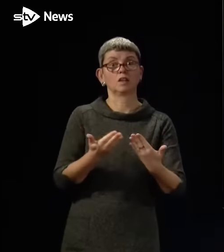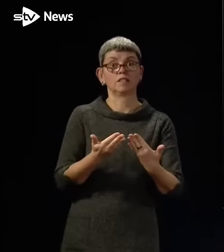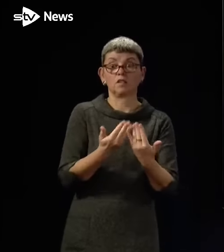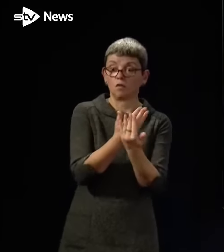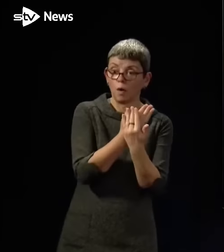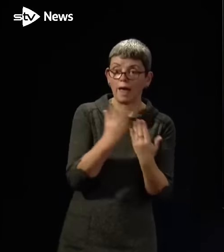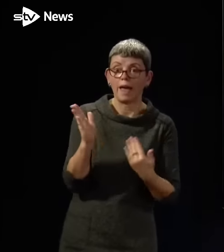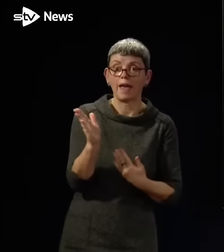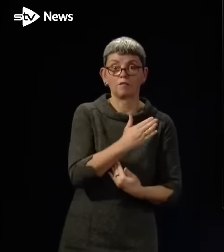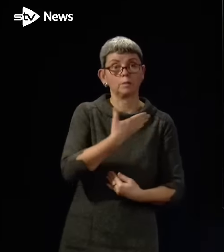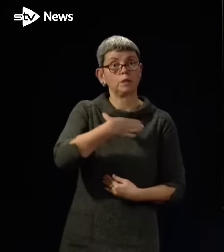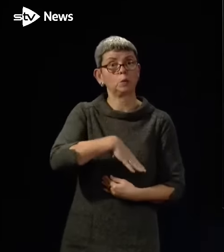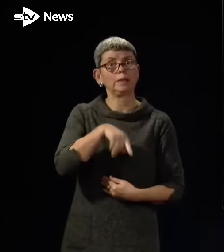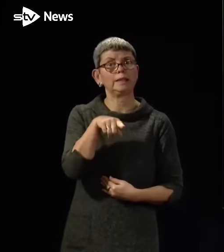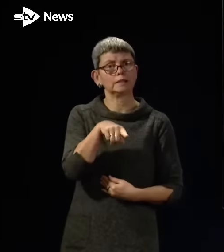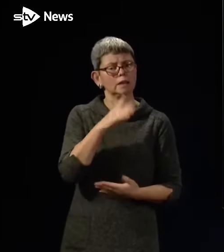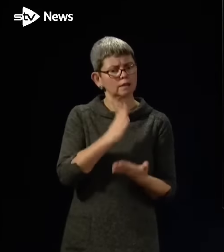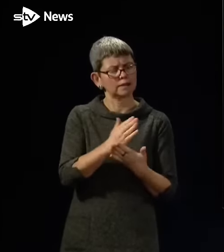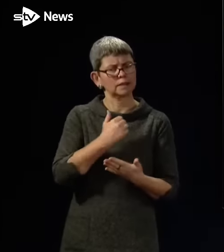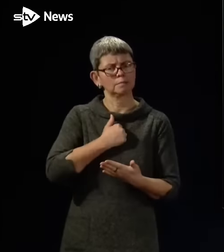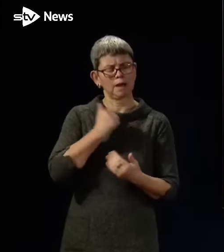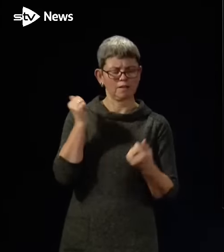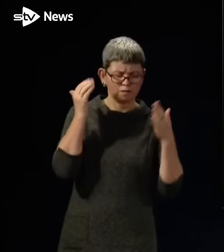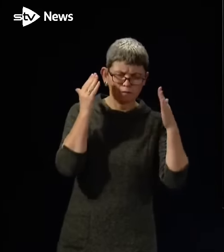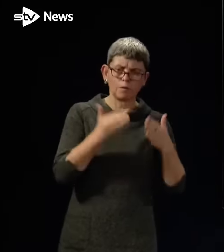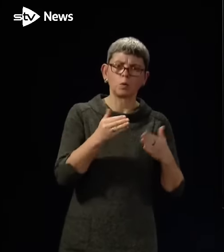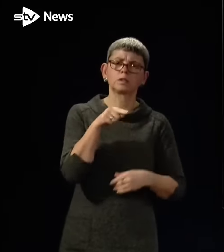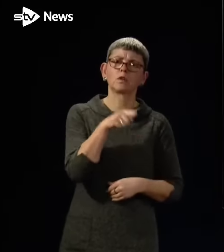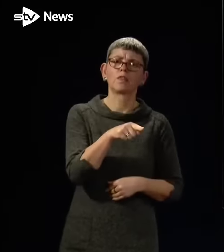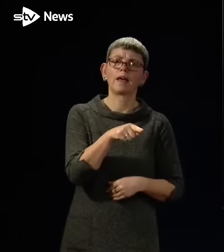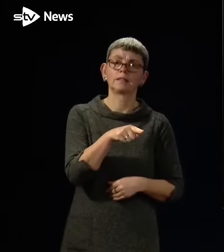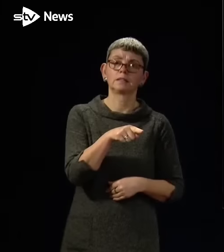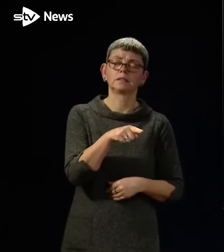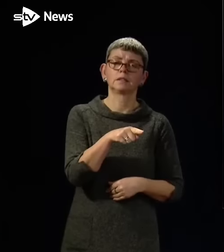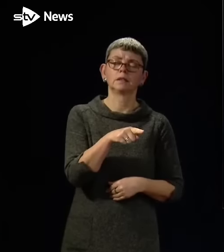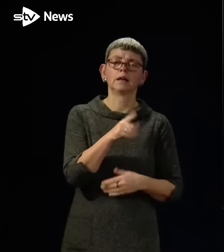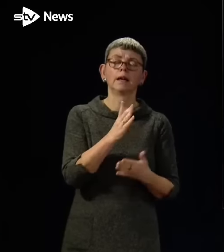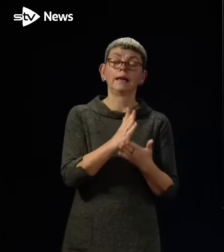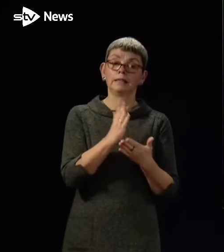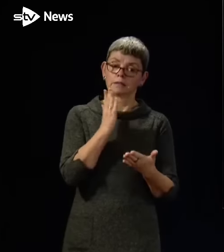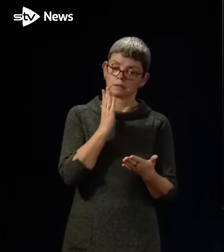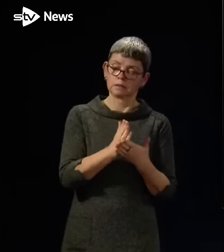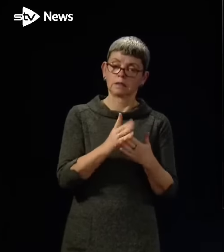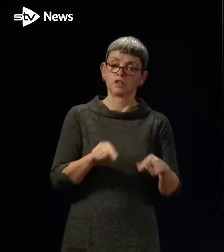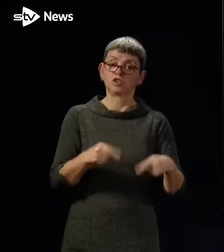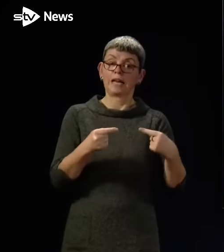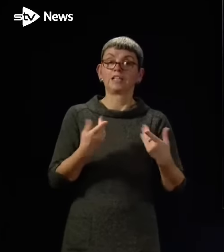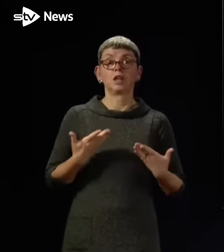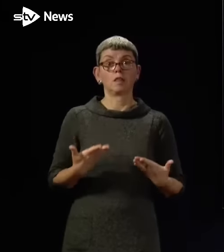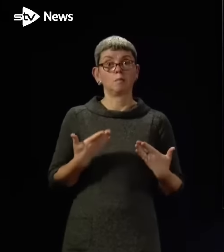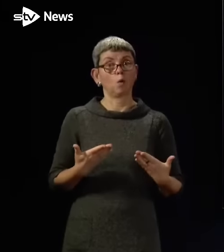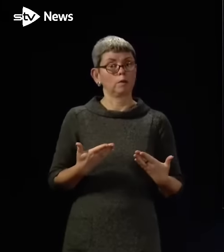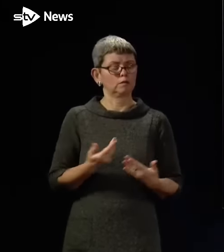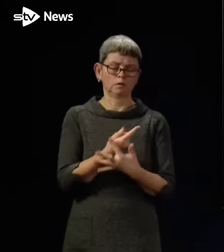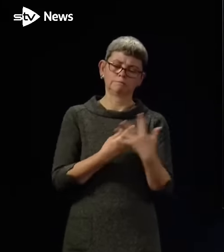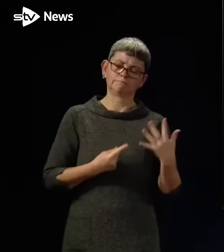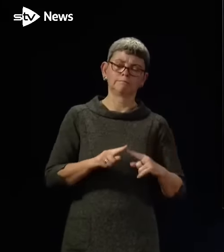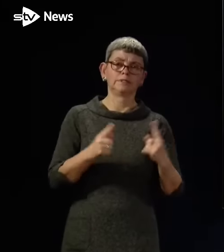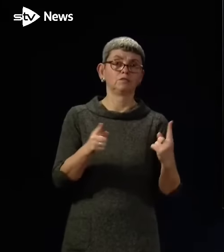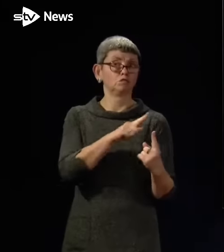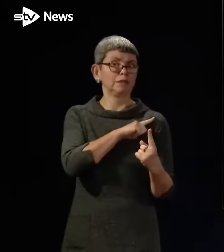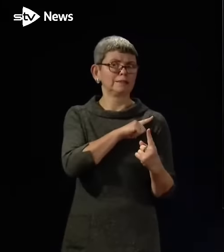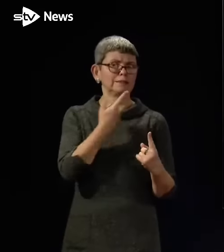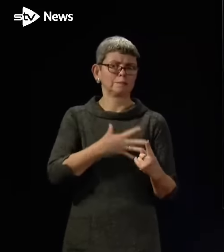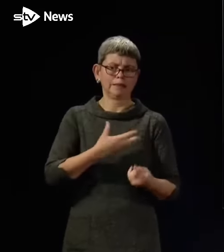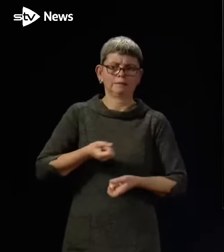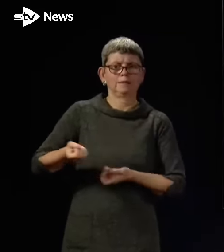who needs it. And that is my focus. That is particularly challenging right now for all the reasons we've been talking about.